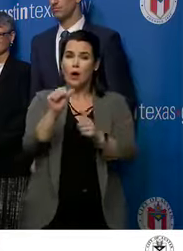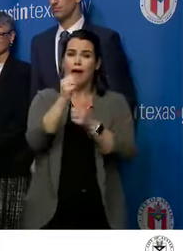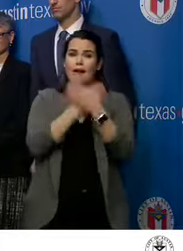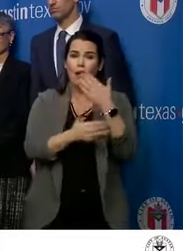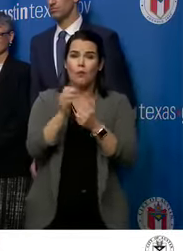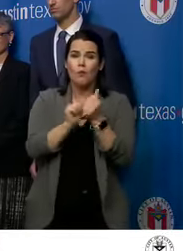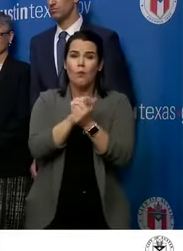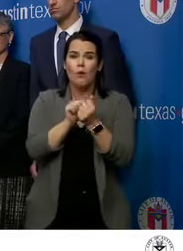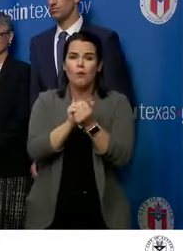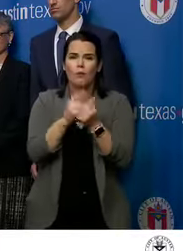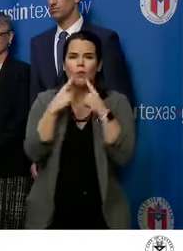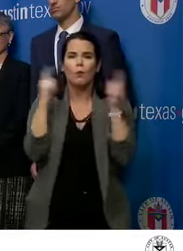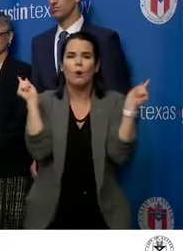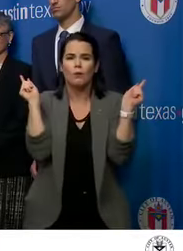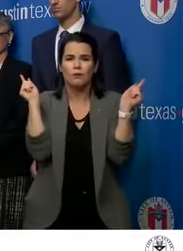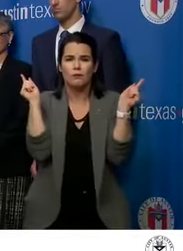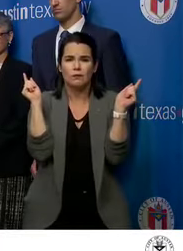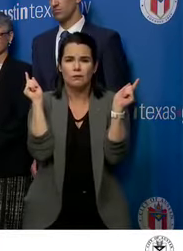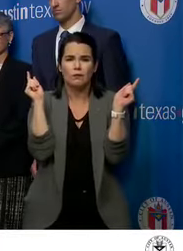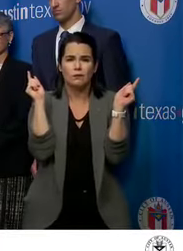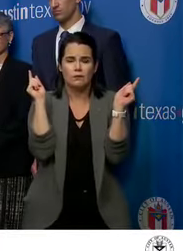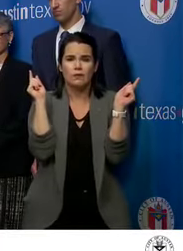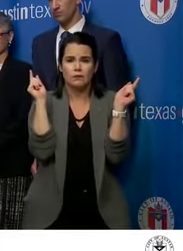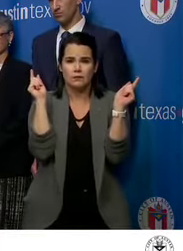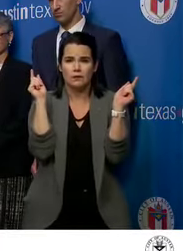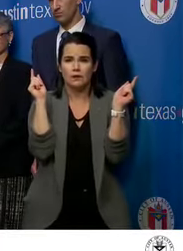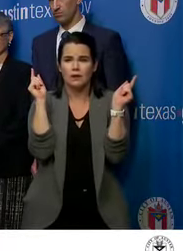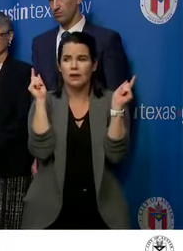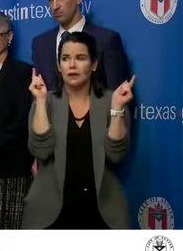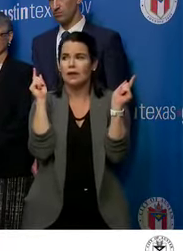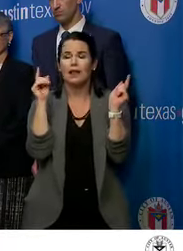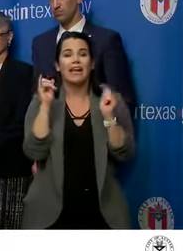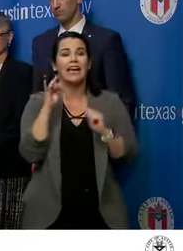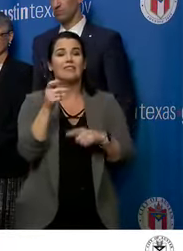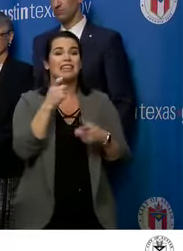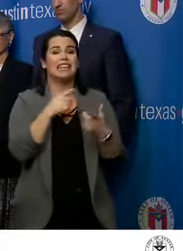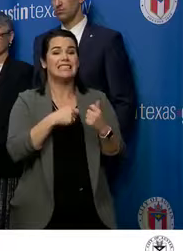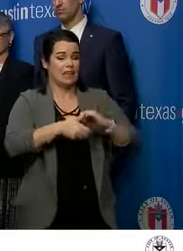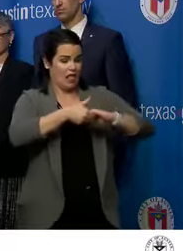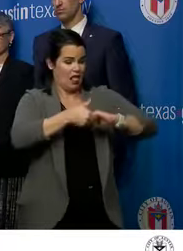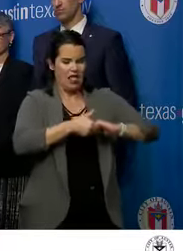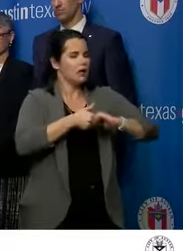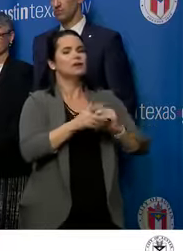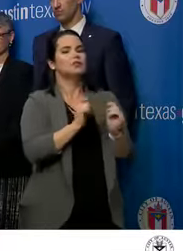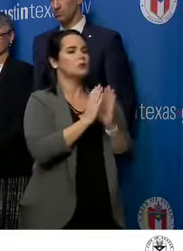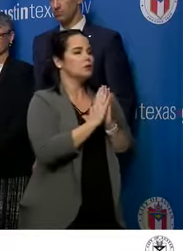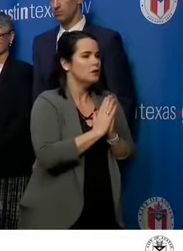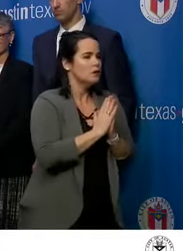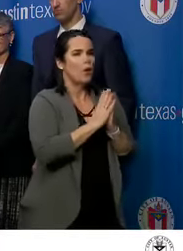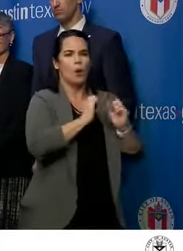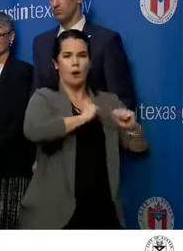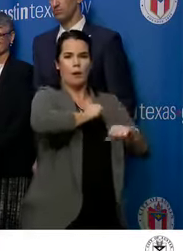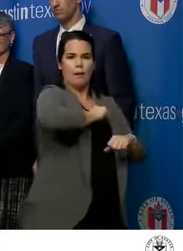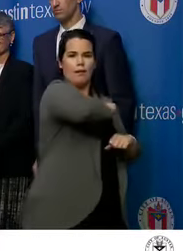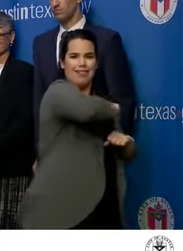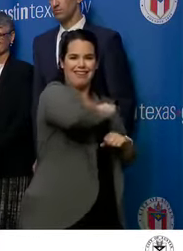wash our hands, if we bow to one another or do an elbow bump rather than